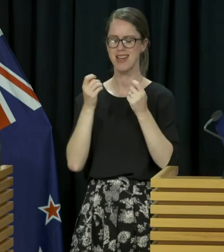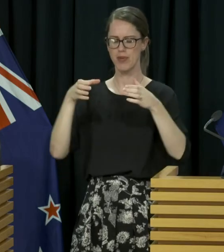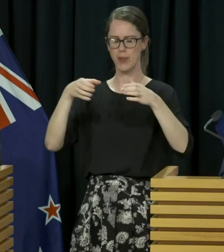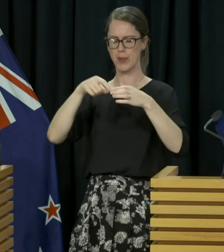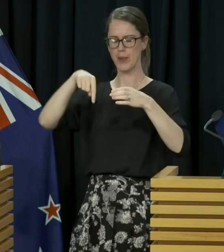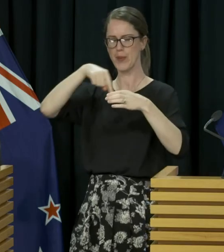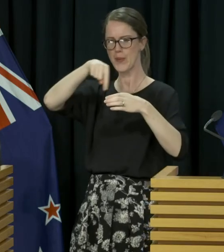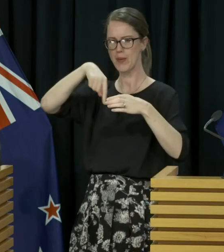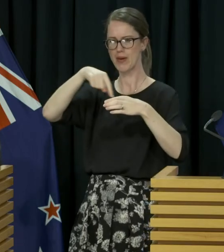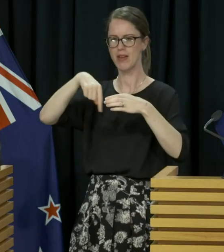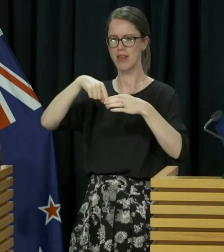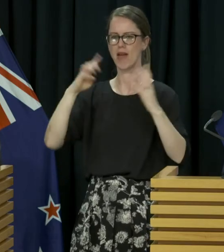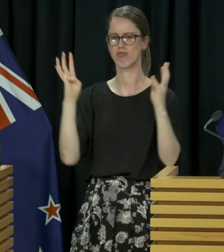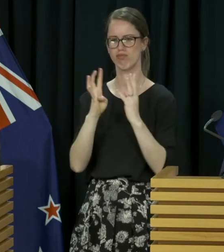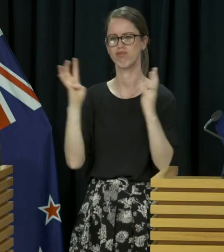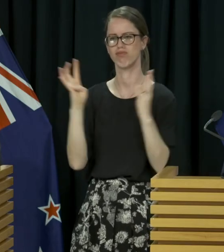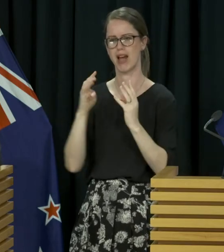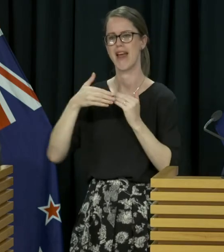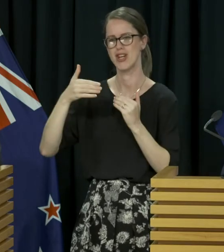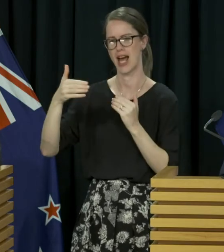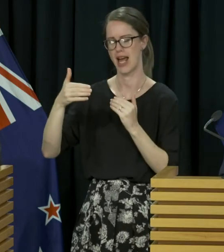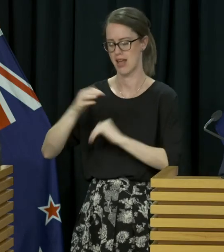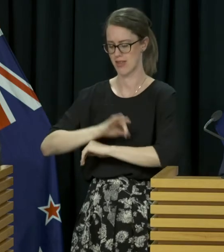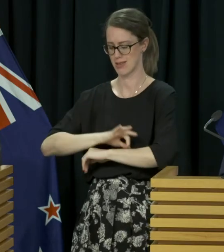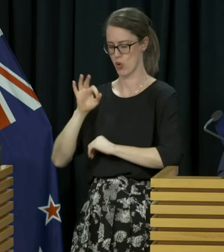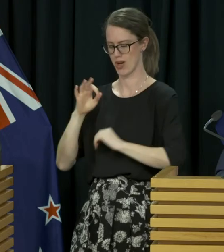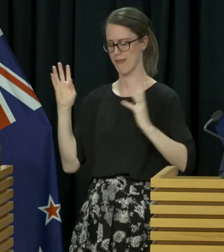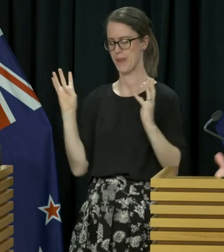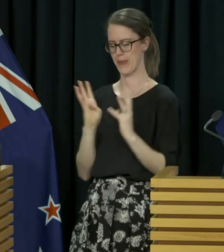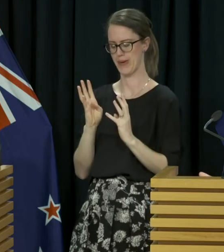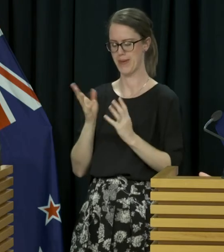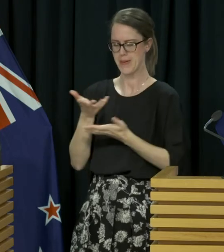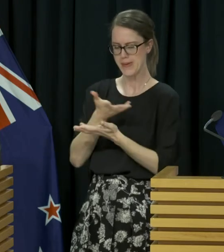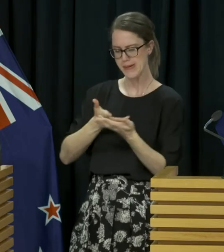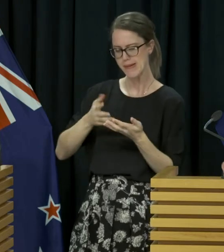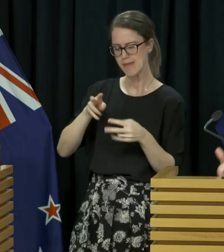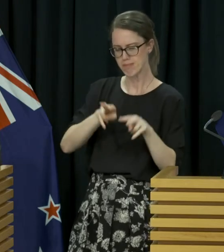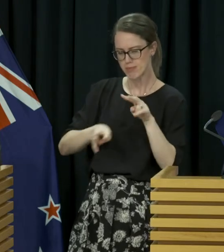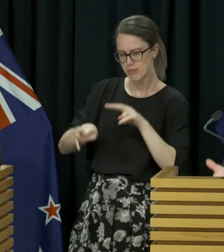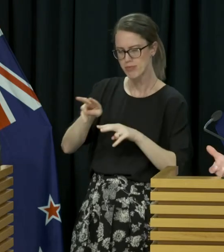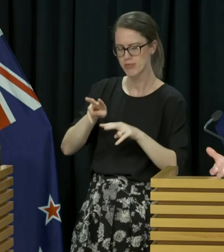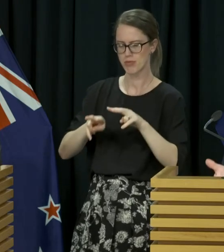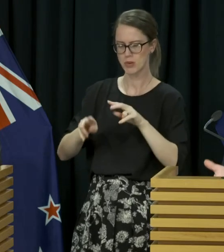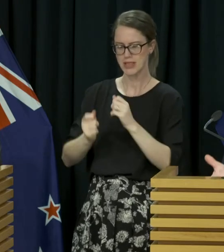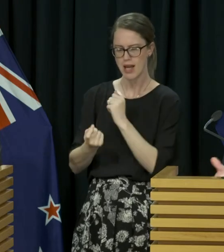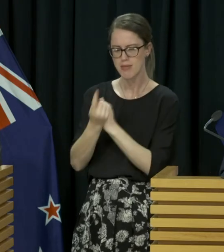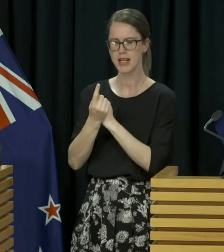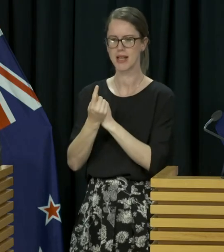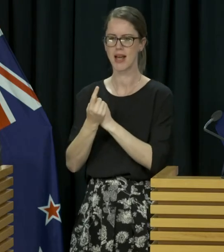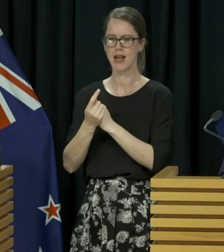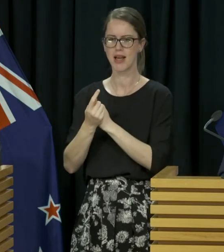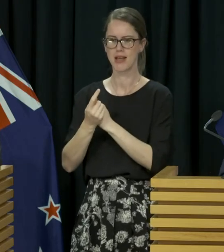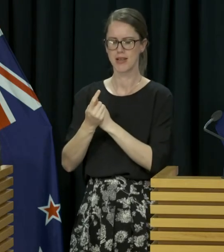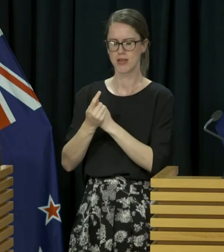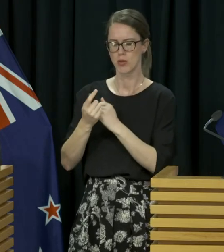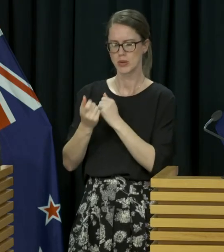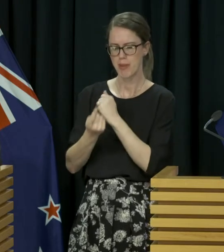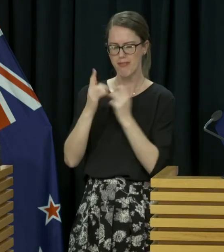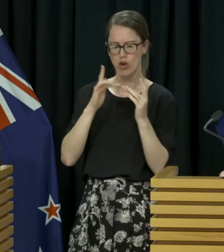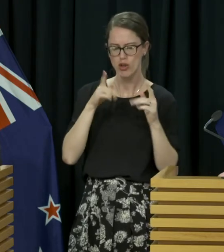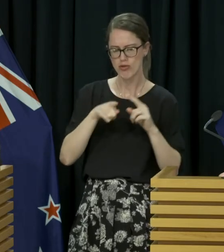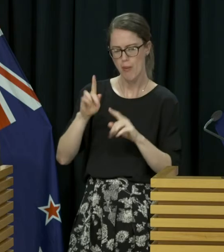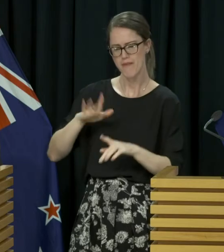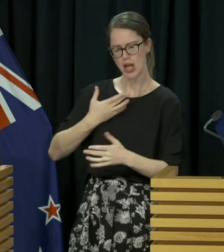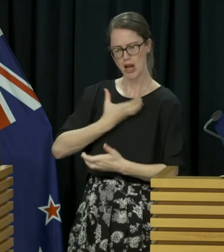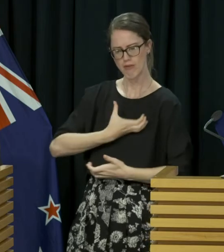leadership team. It's been meeting daily, and we met just this morning again to look at the latest cases, the pattern, and where things are at with contact tracing, and